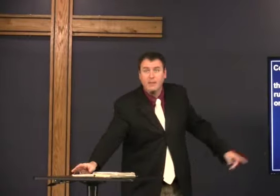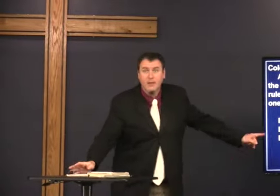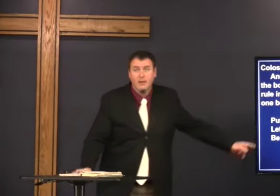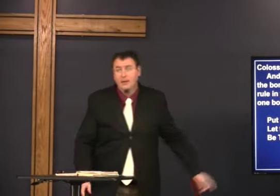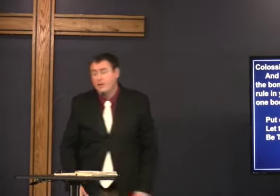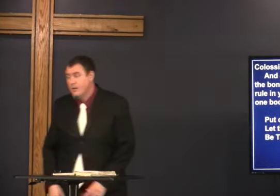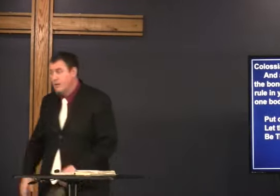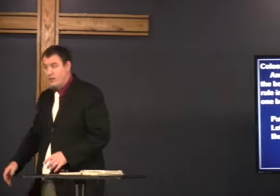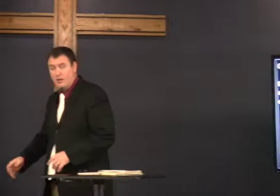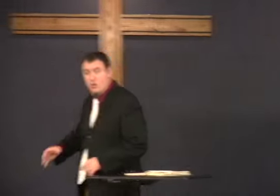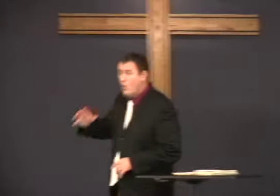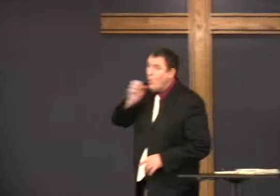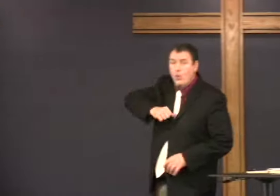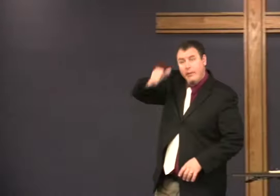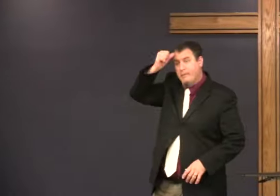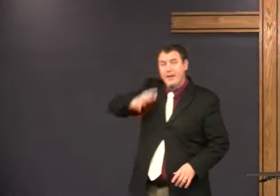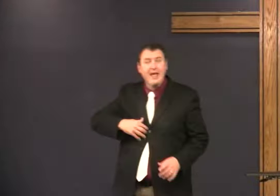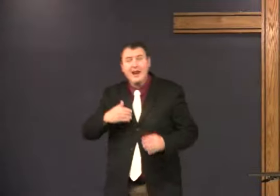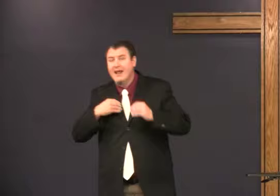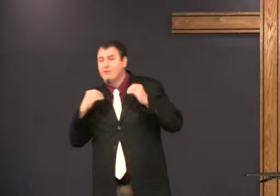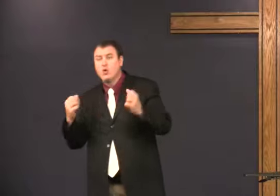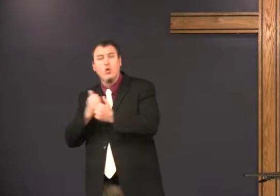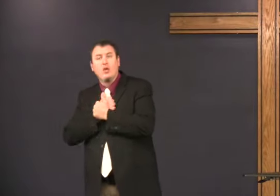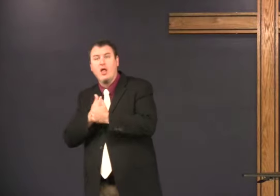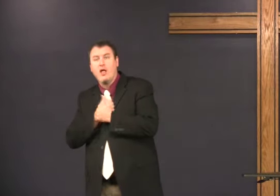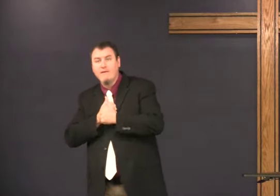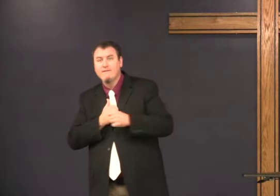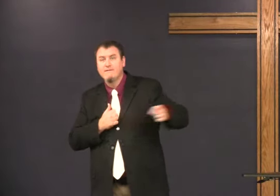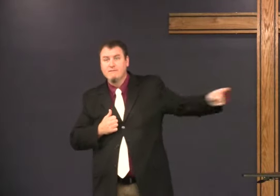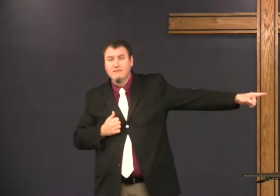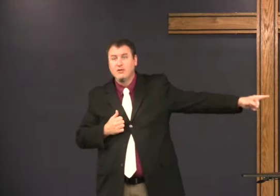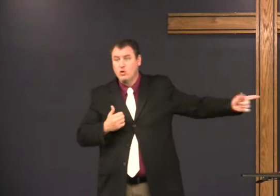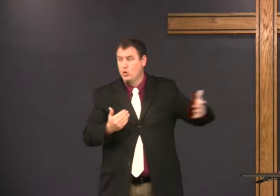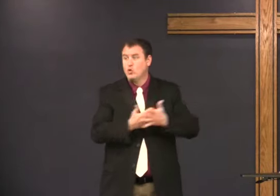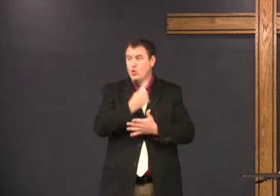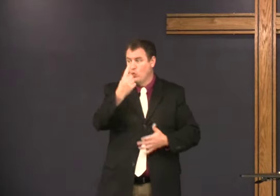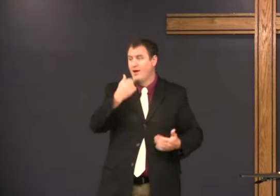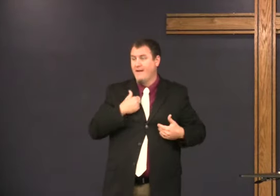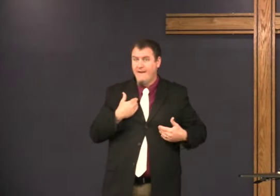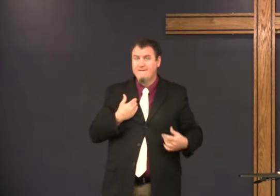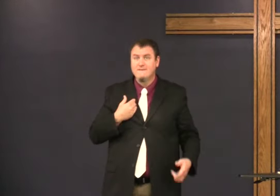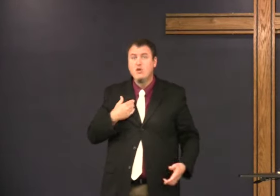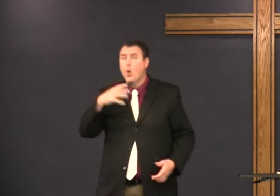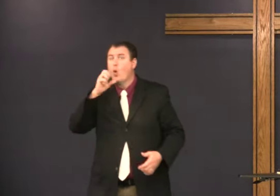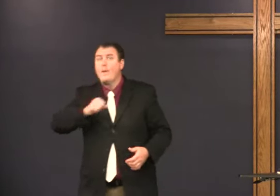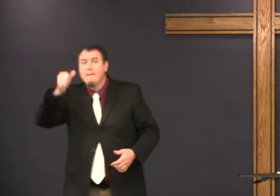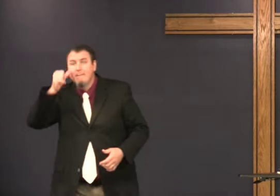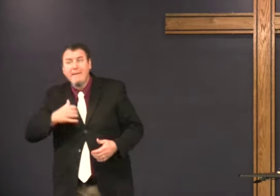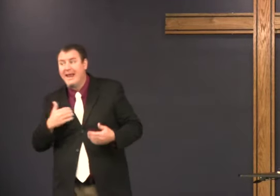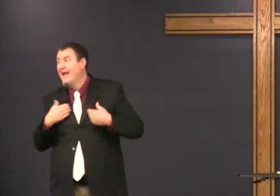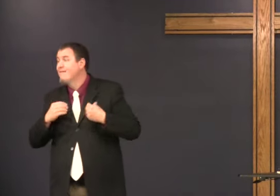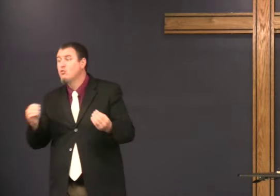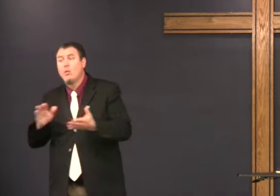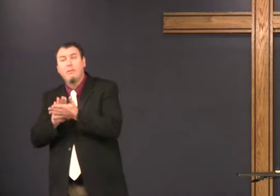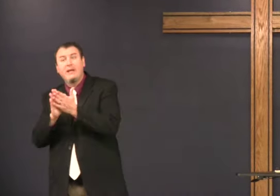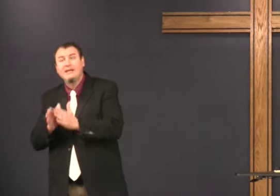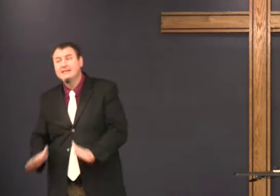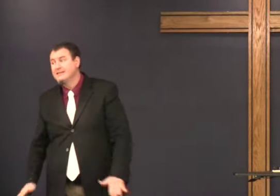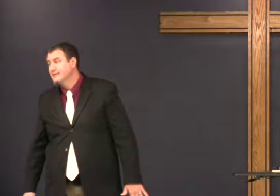be thankful so the old man has no love the new man has love the old man has no